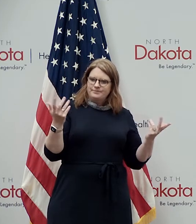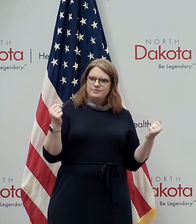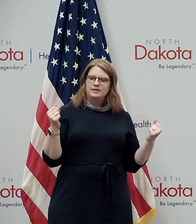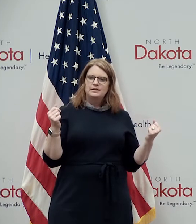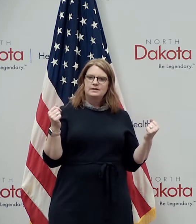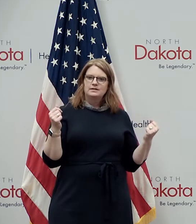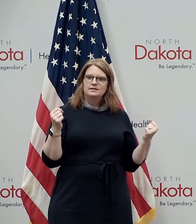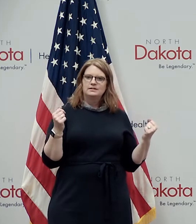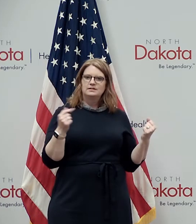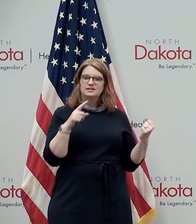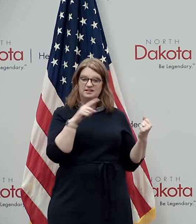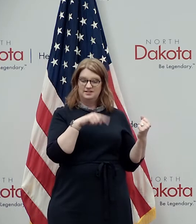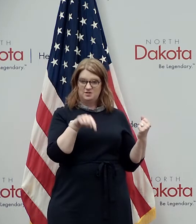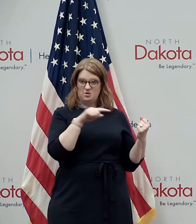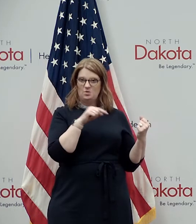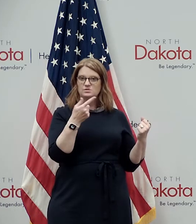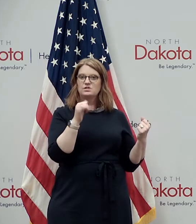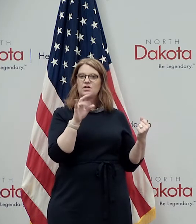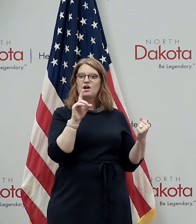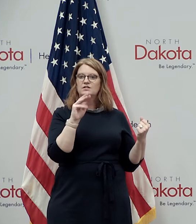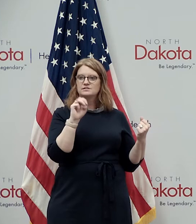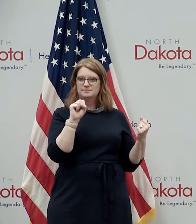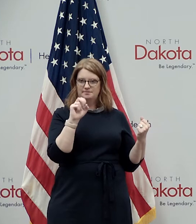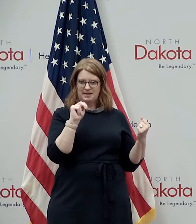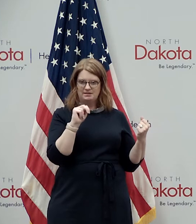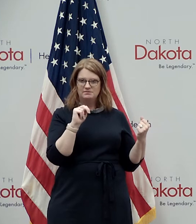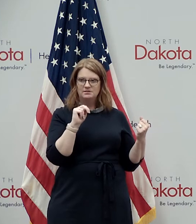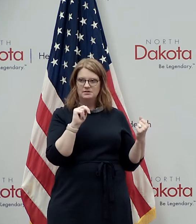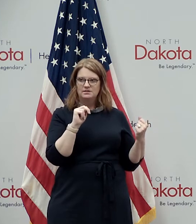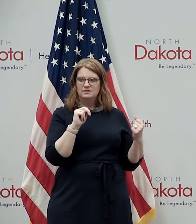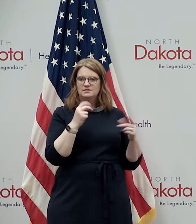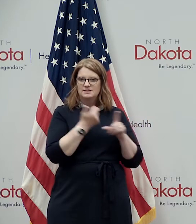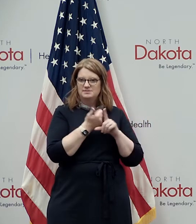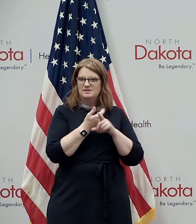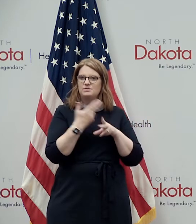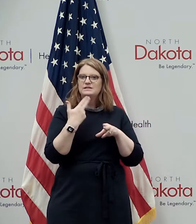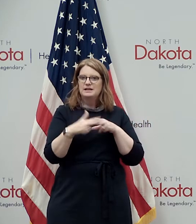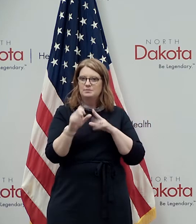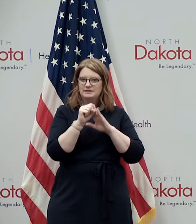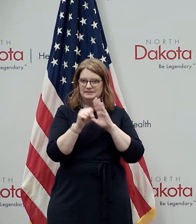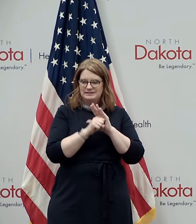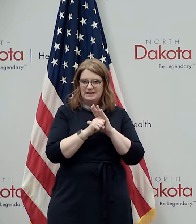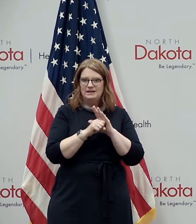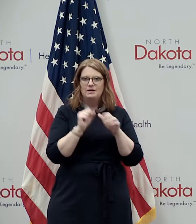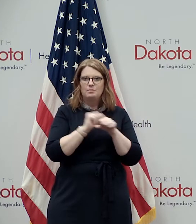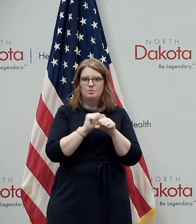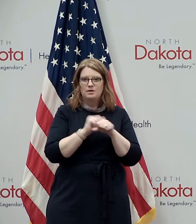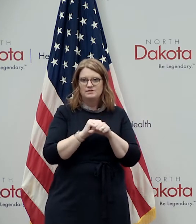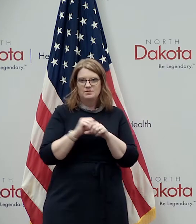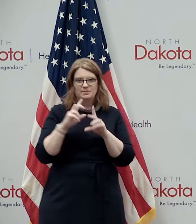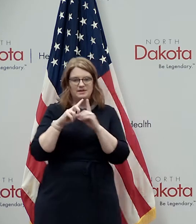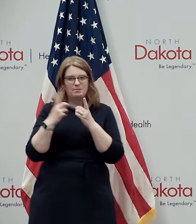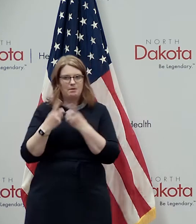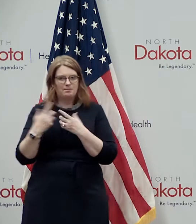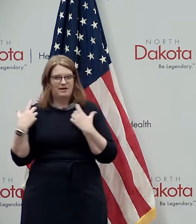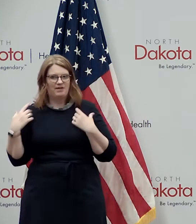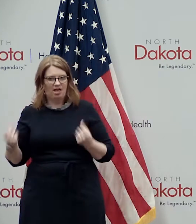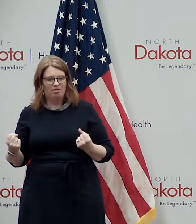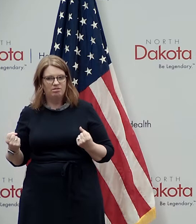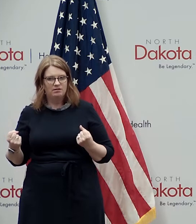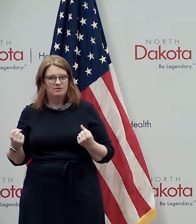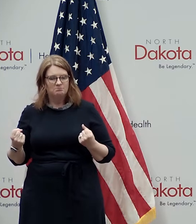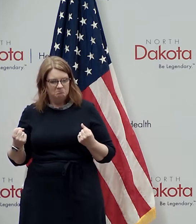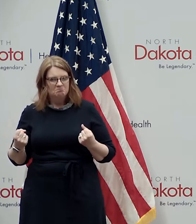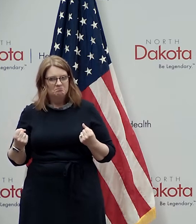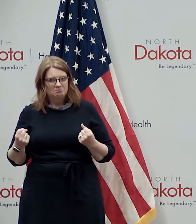a lot of those guardsmen when they came off orders came on as temporary state employees with the department of health again because they know